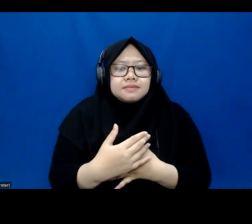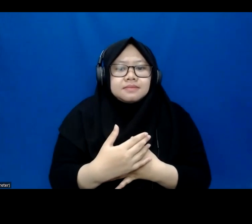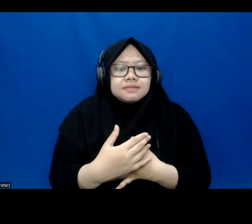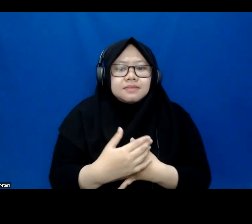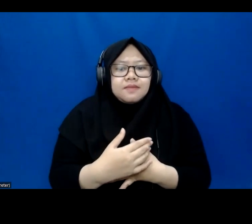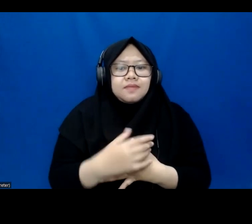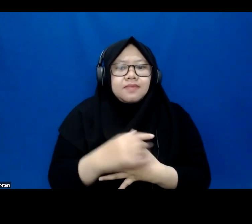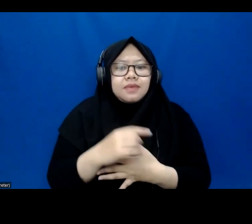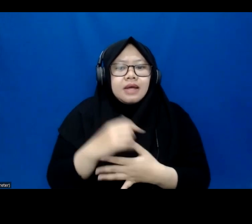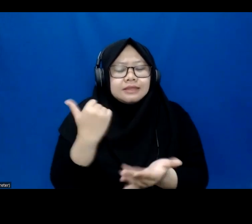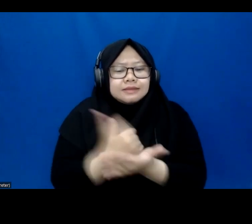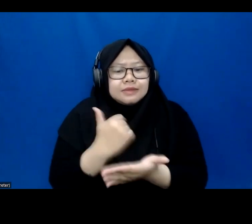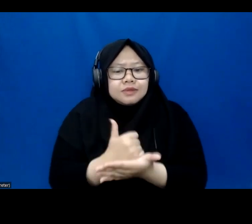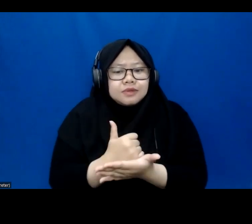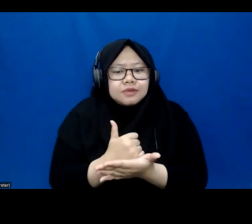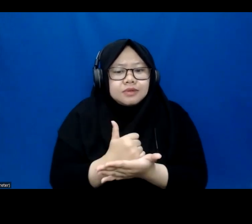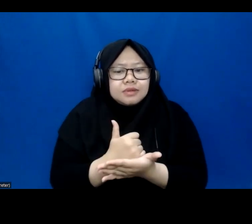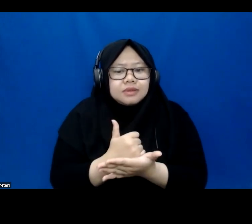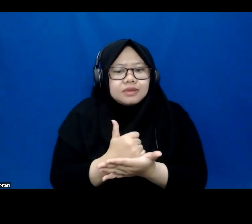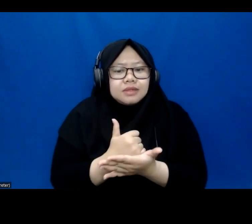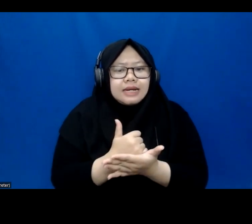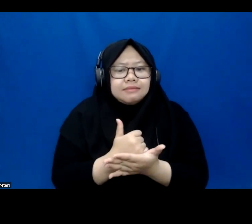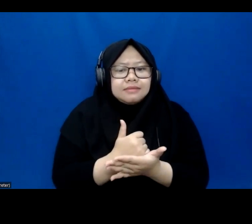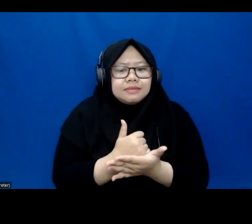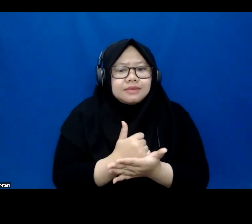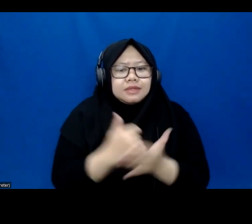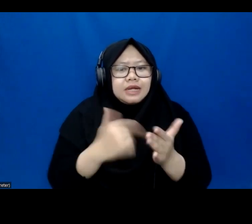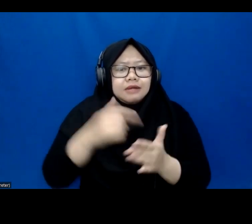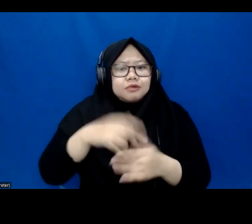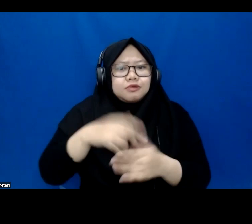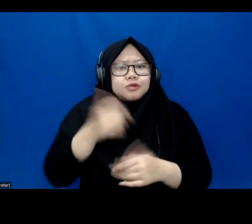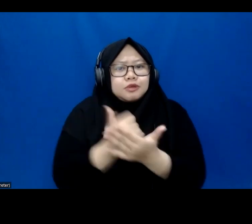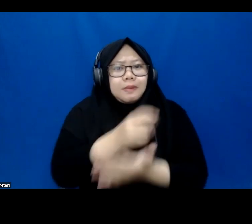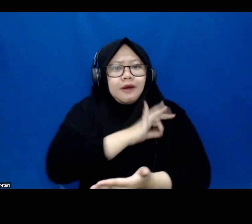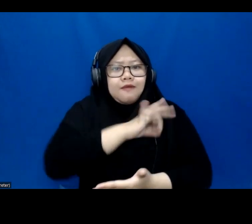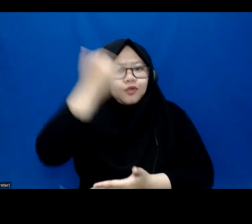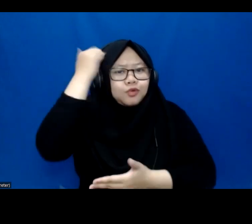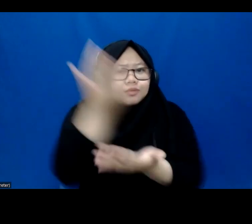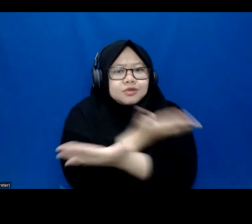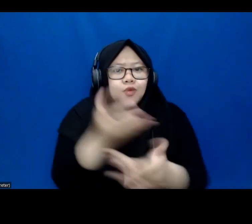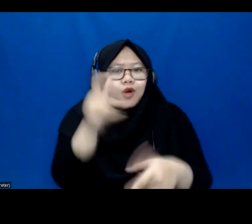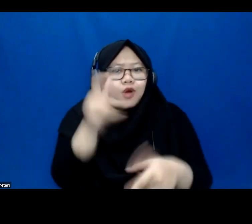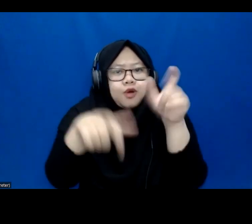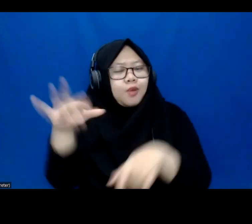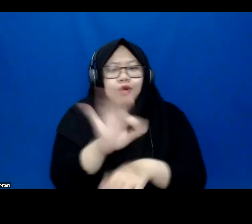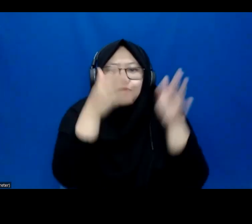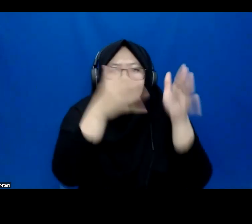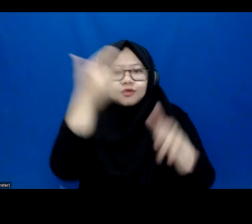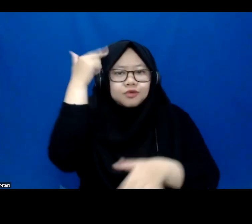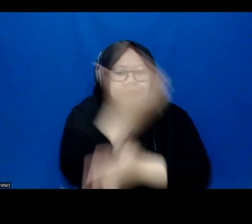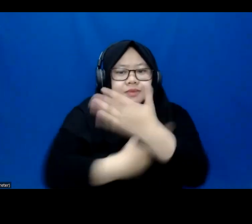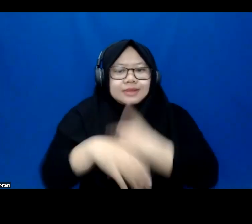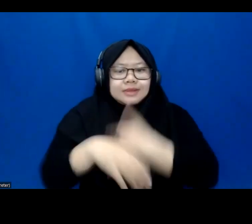actually, that is something that is for everybody, right? Items about flexibility